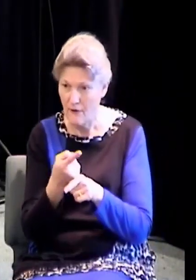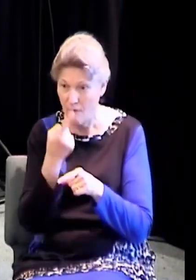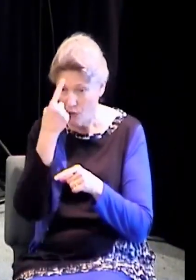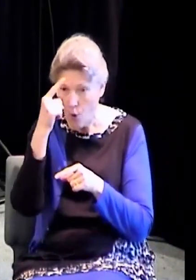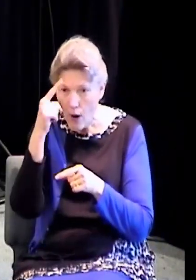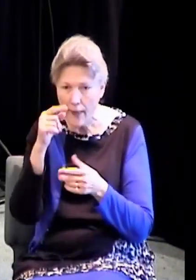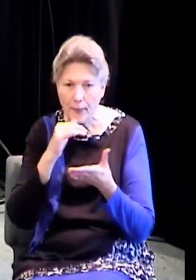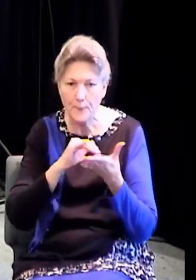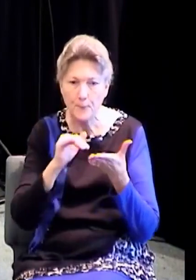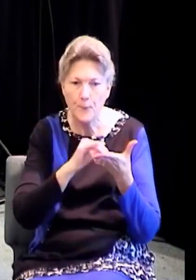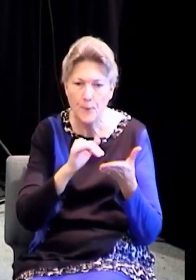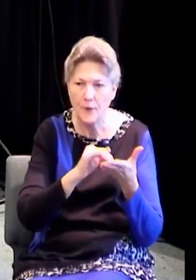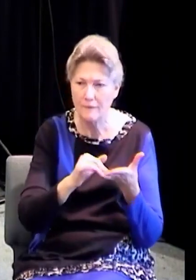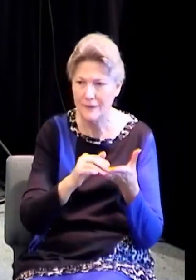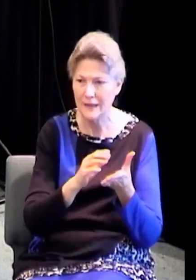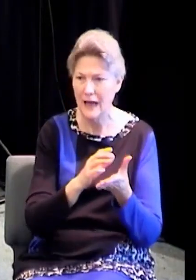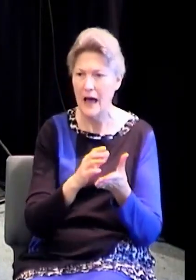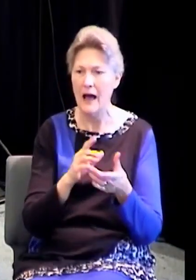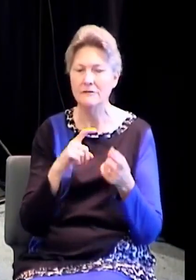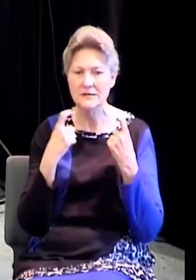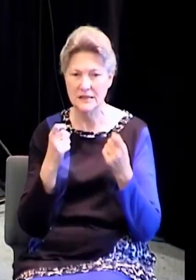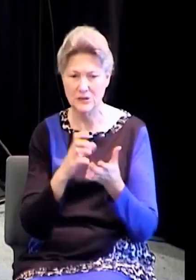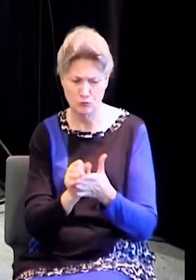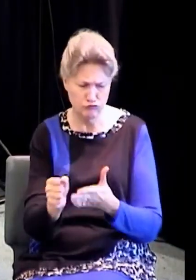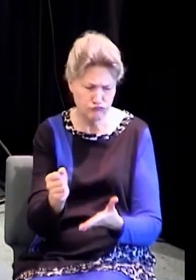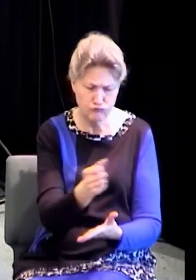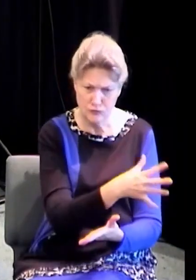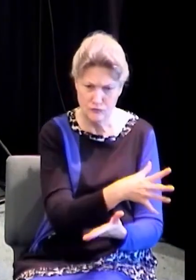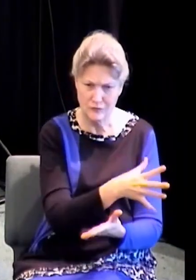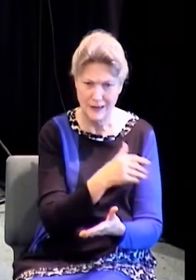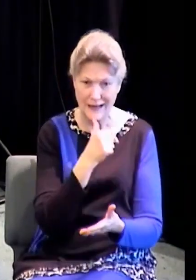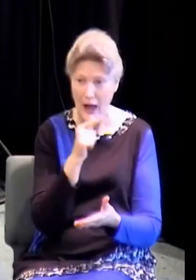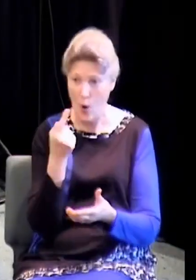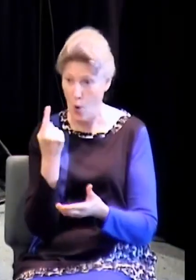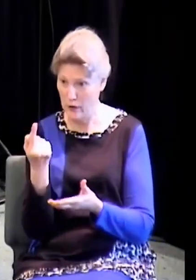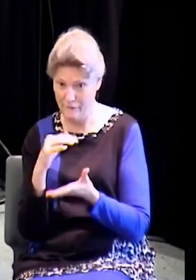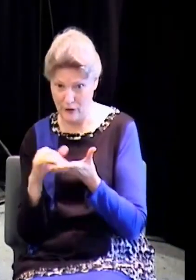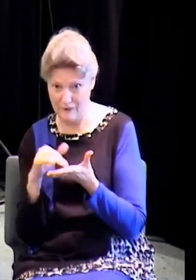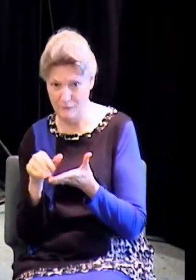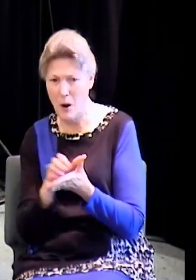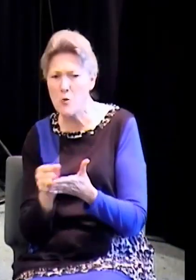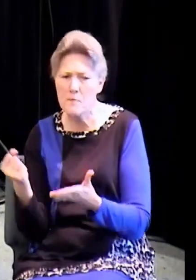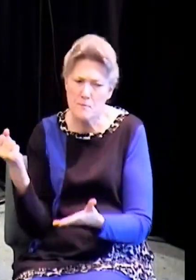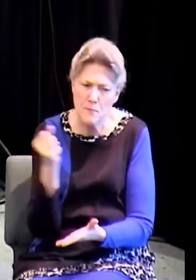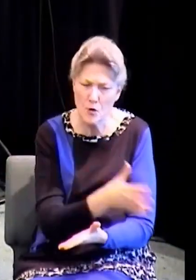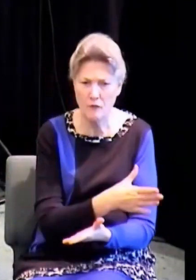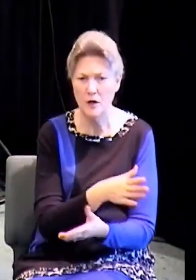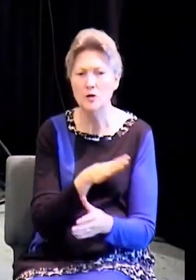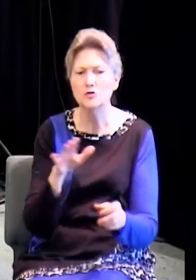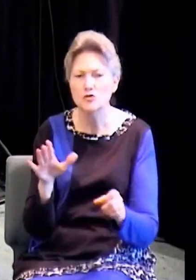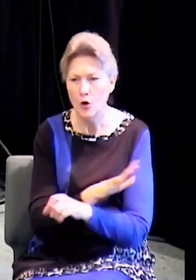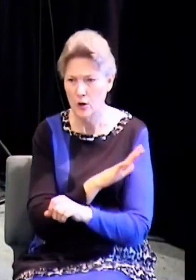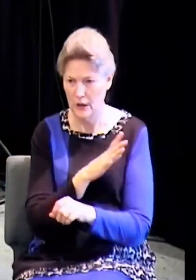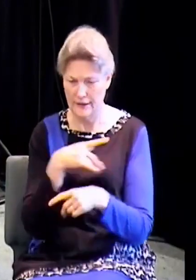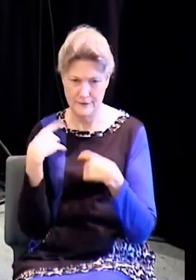the removal of your sins. But notice how He said that. This is who you were, all the list of evil.